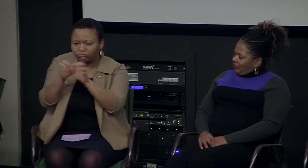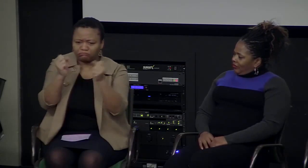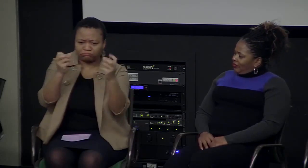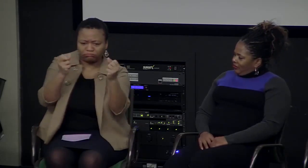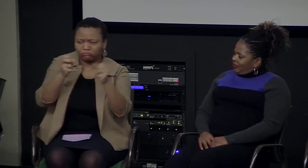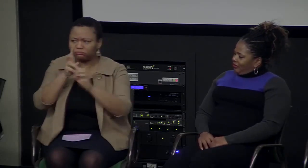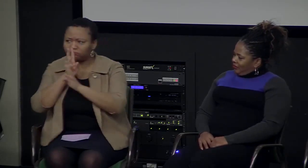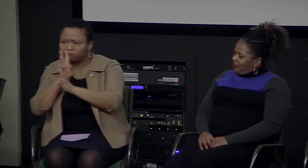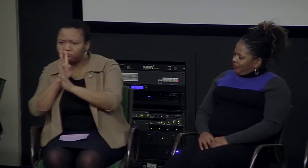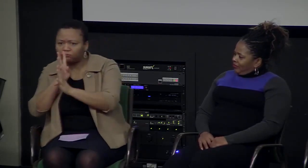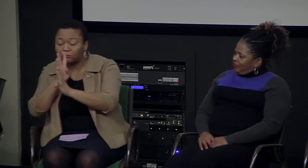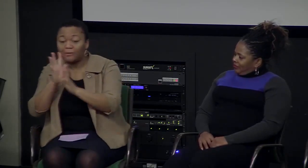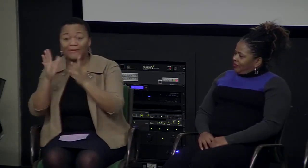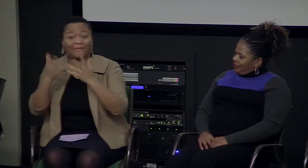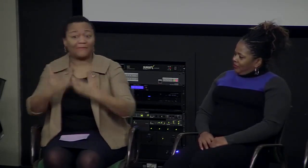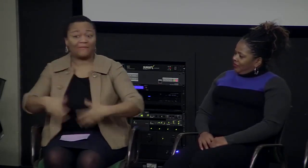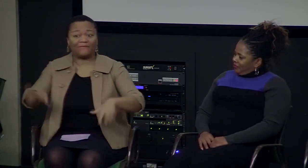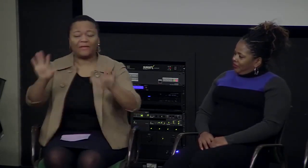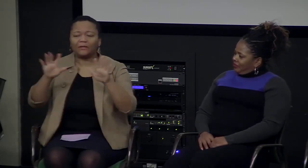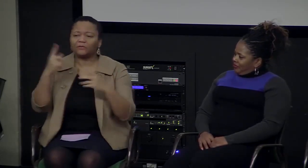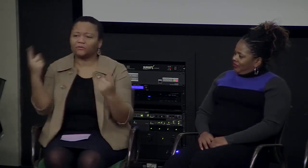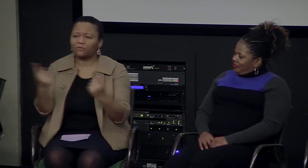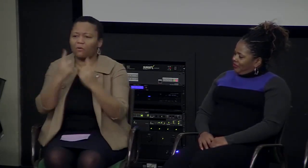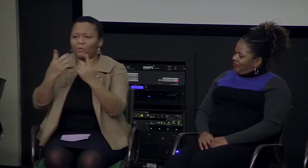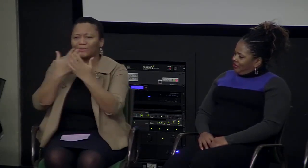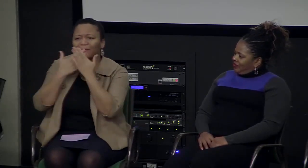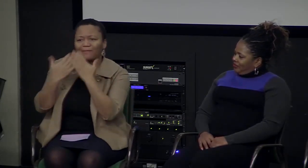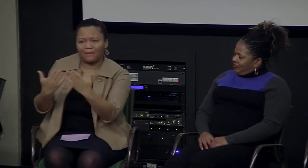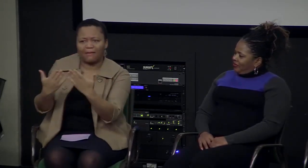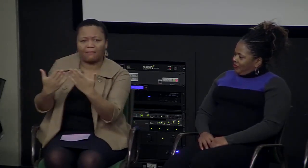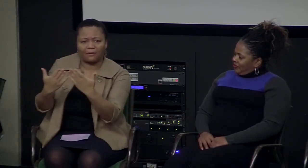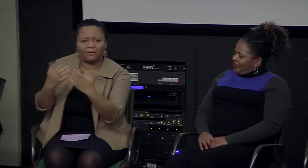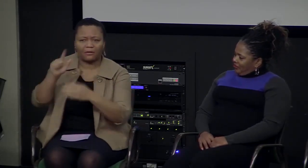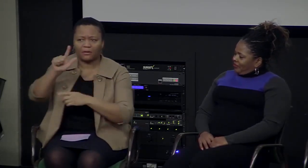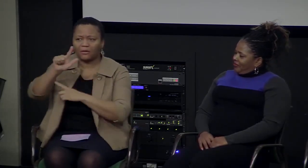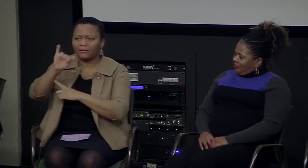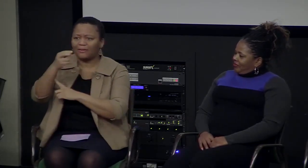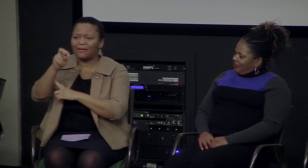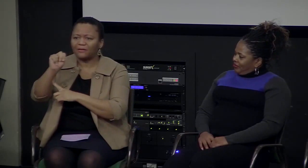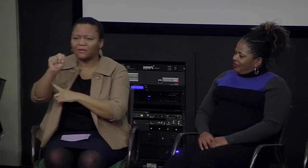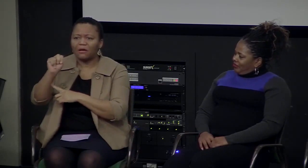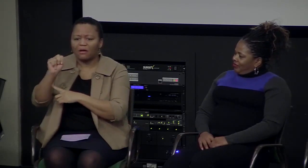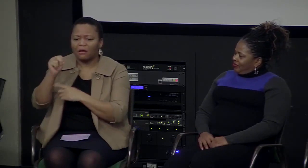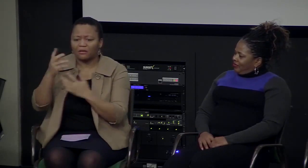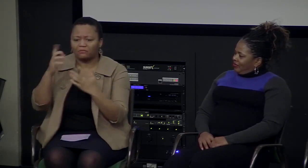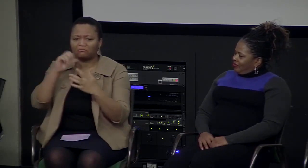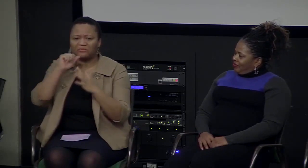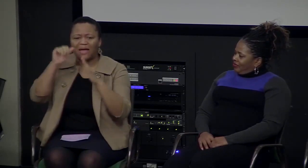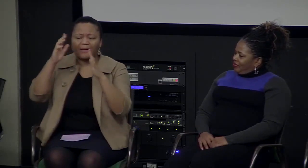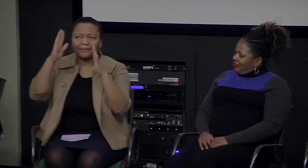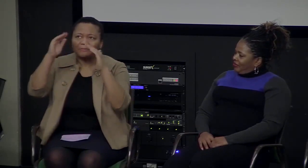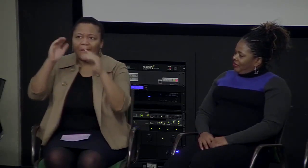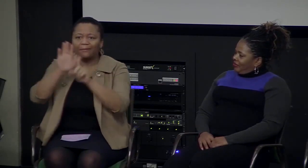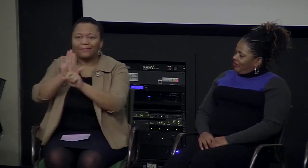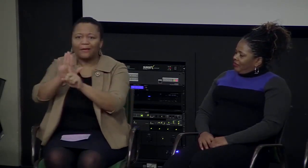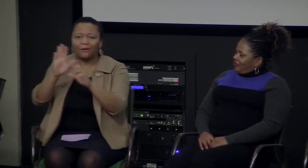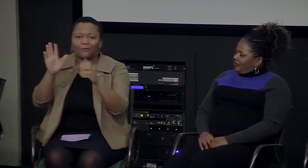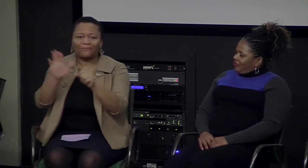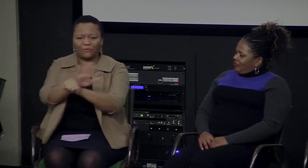they would either present and we could practice our interpreting we'd videotape it and at the end we made sure to always thank our